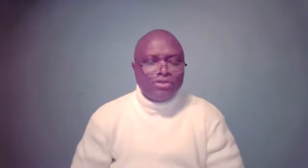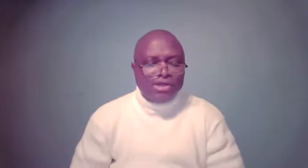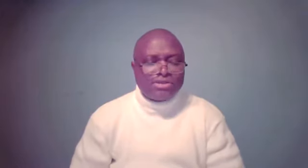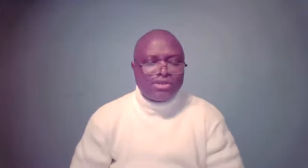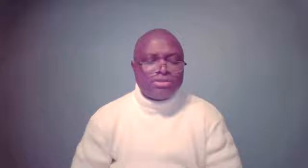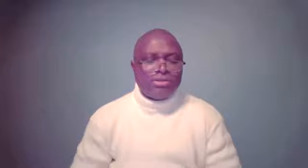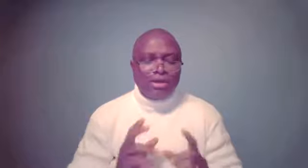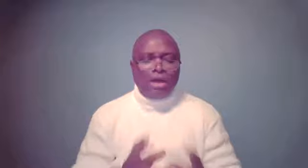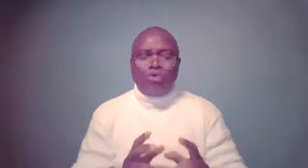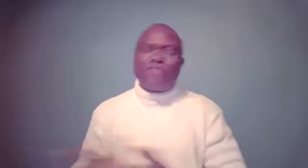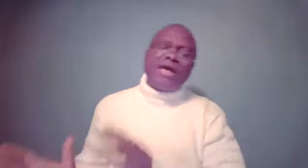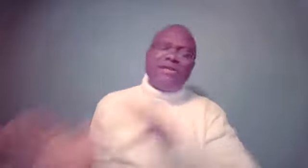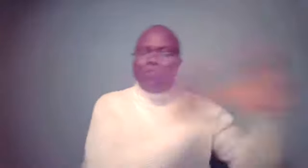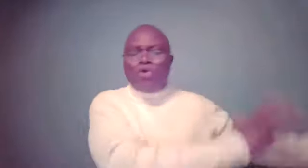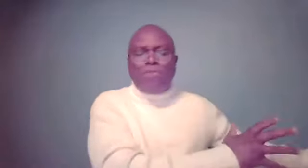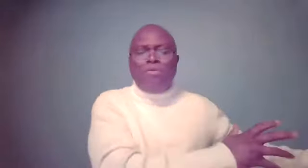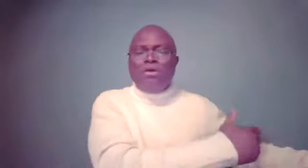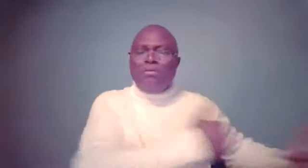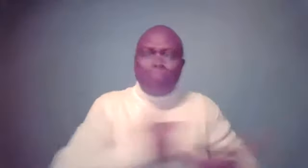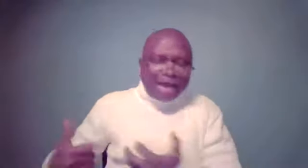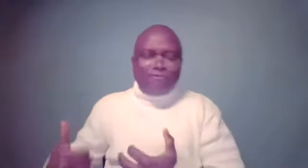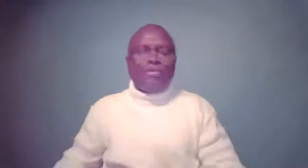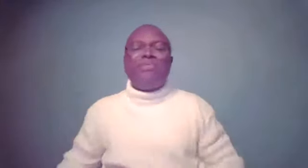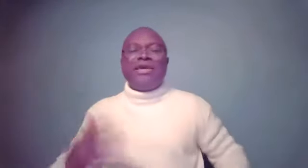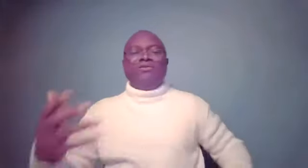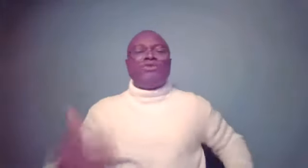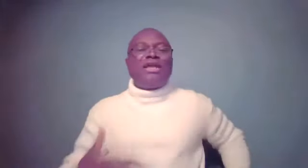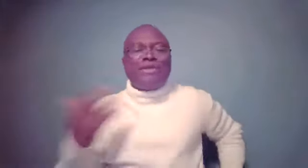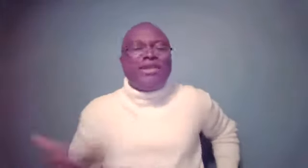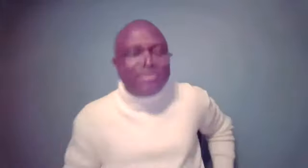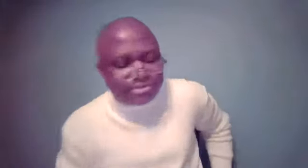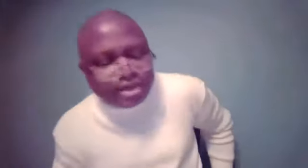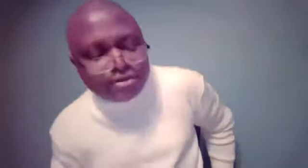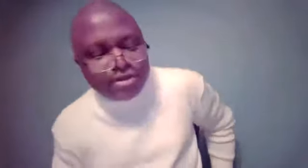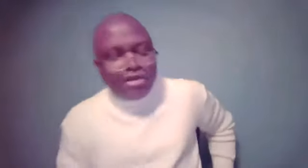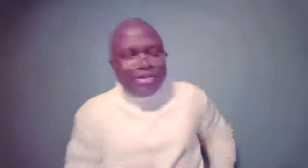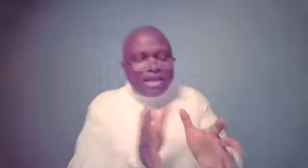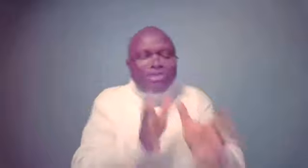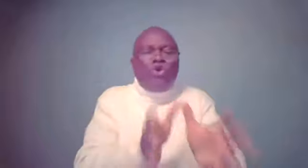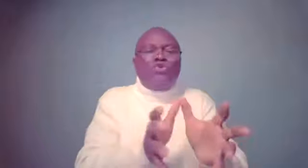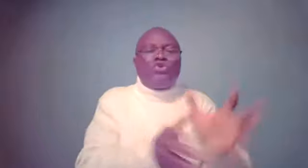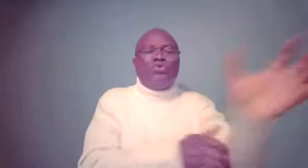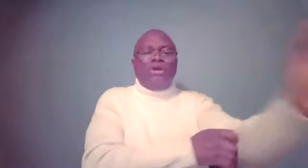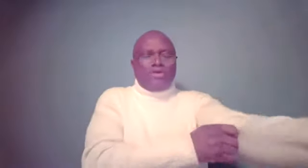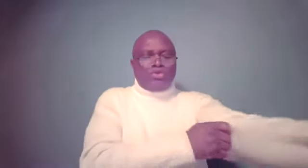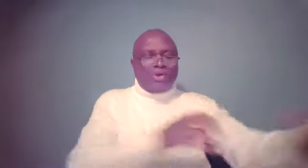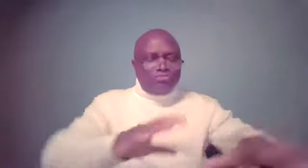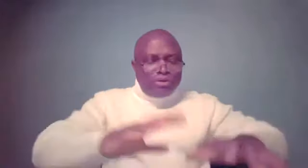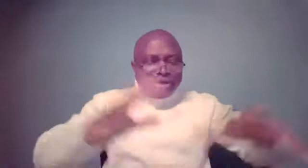Genesis. I will go there, then we go back from the beginning. We're talking about Genesis here. But let's go to, to the, to the,